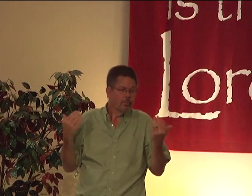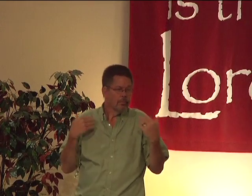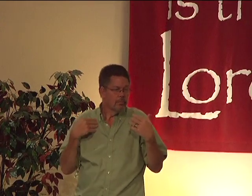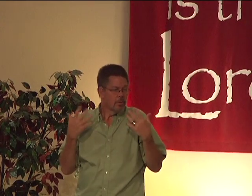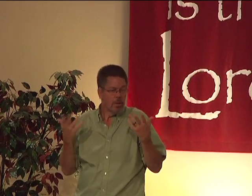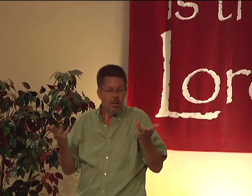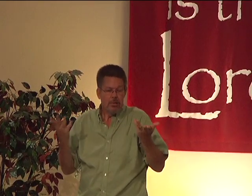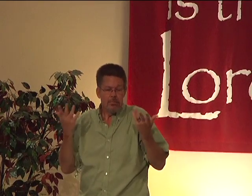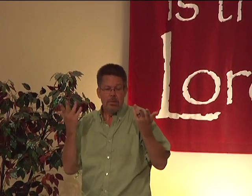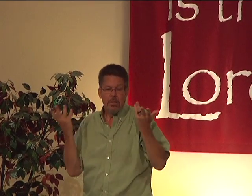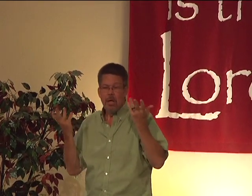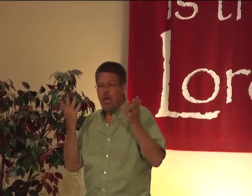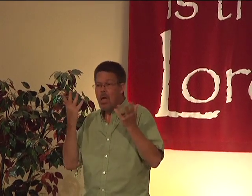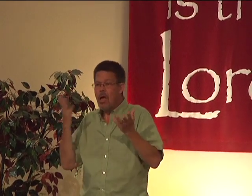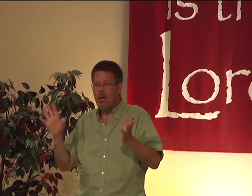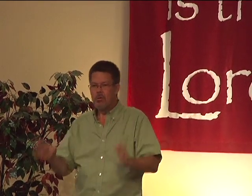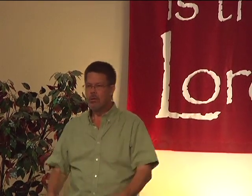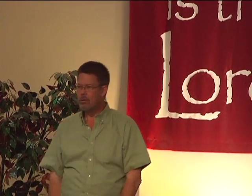are you doing now? Well, you know,